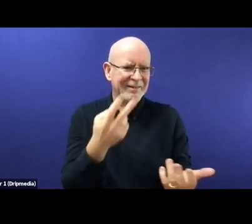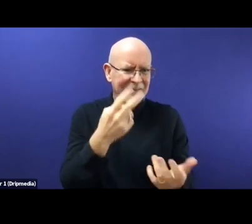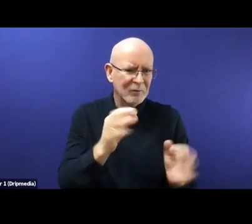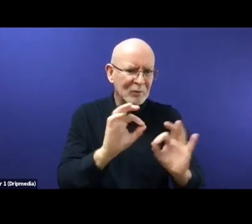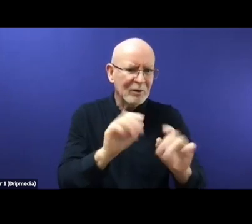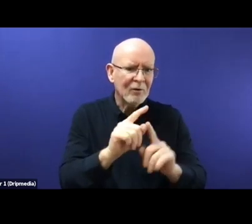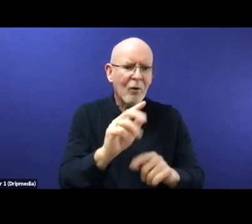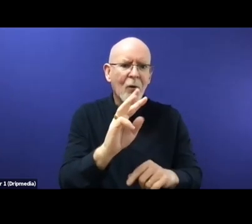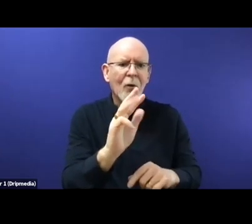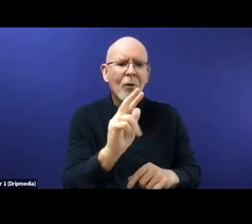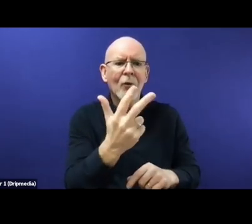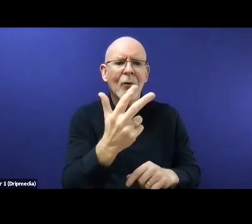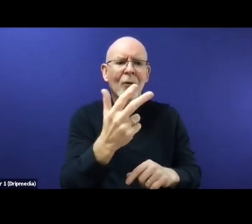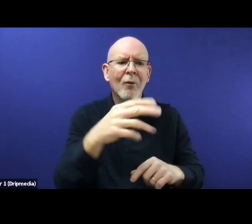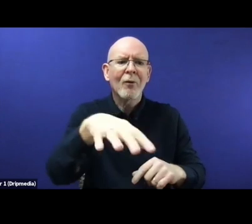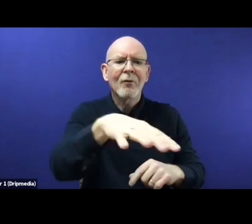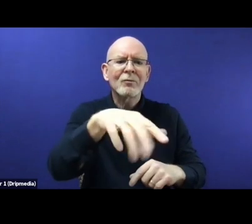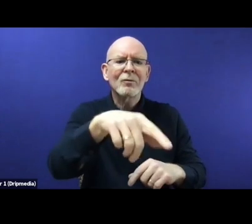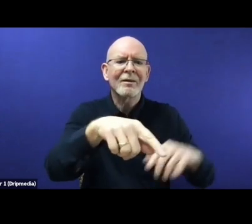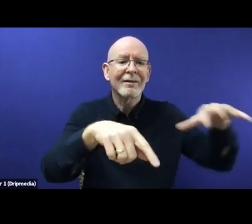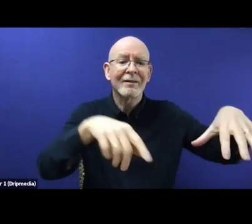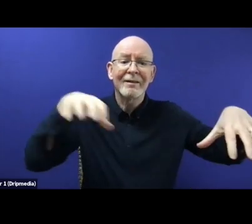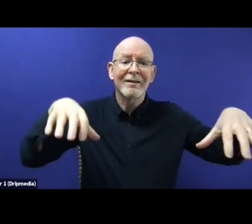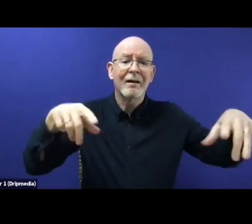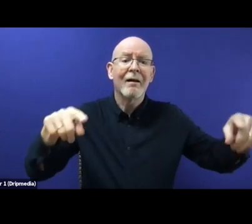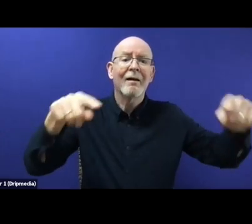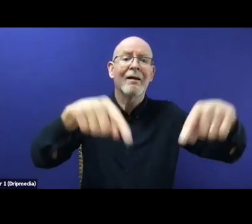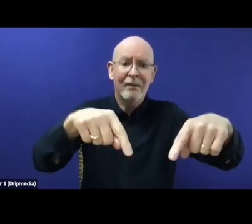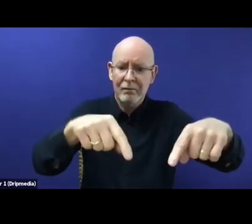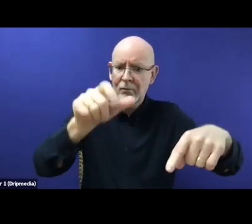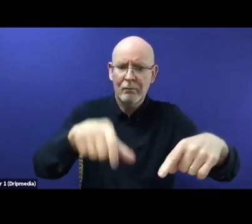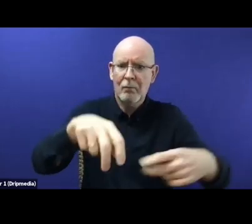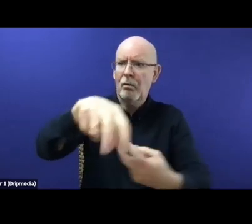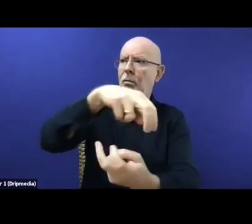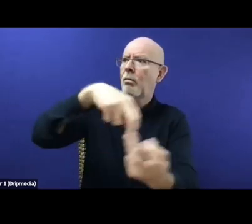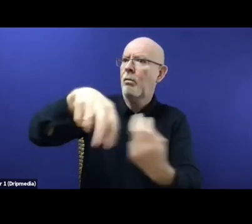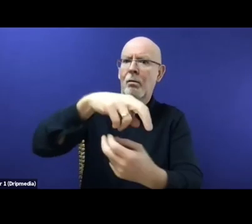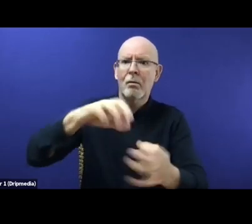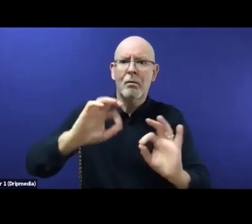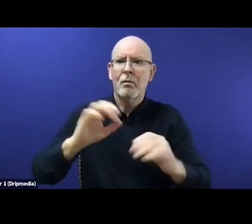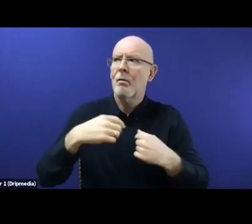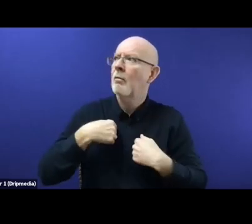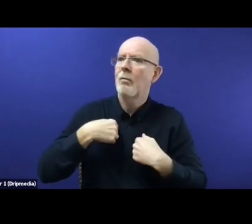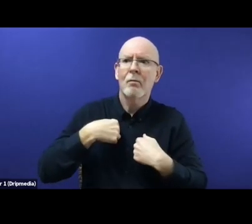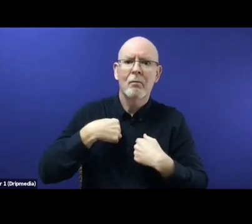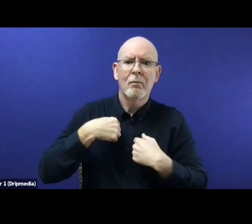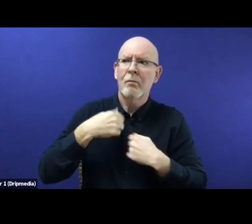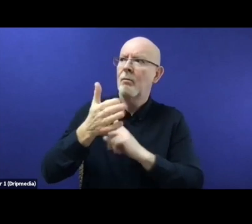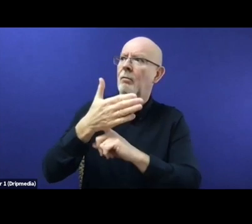to return a third country national or a stateless person, this is understood as a means of solidarity